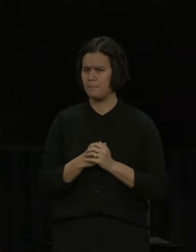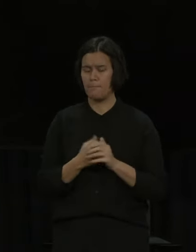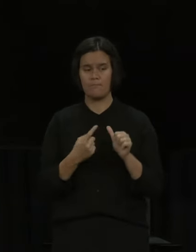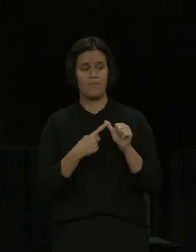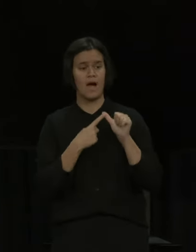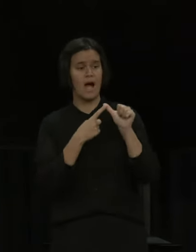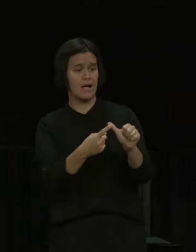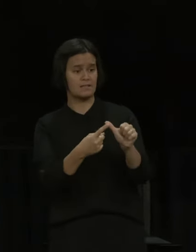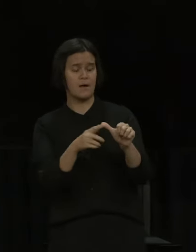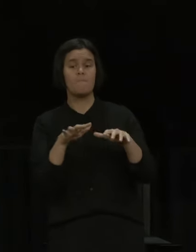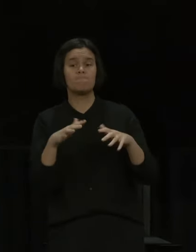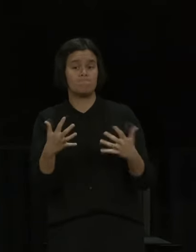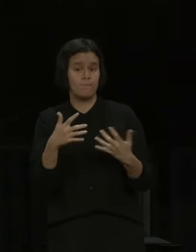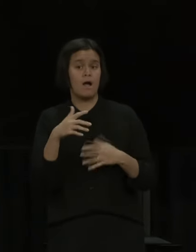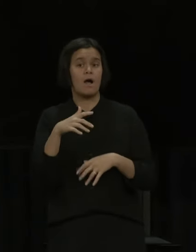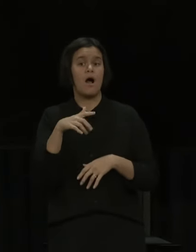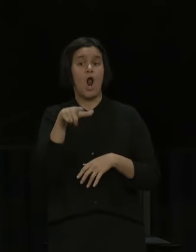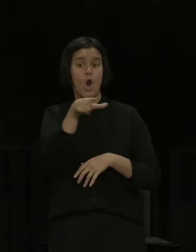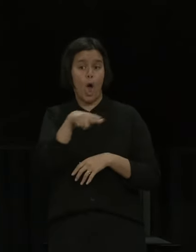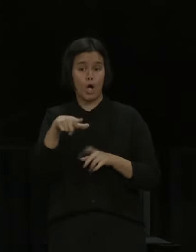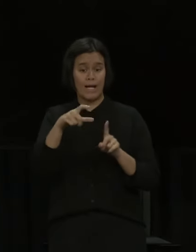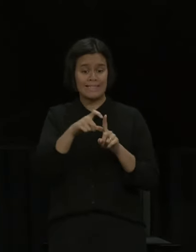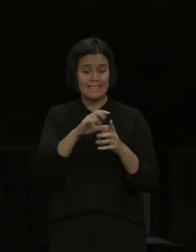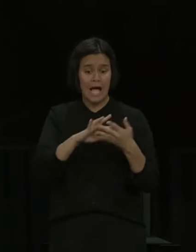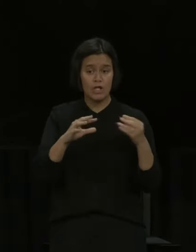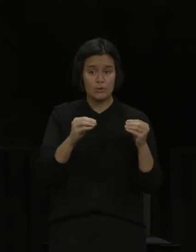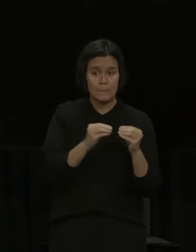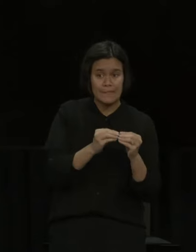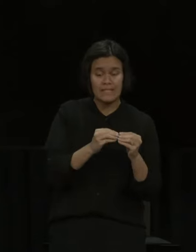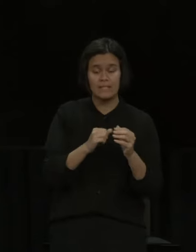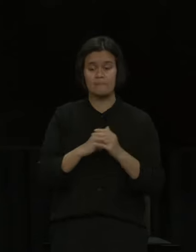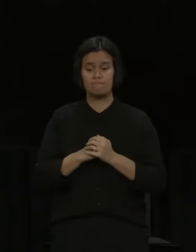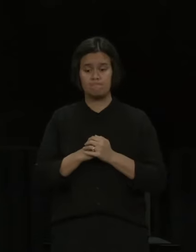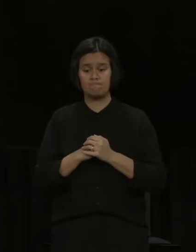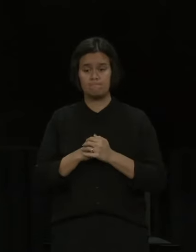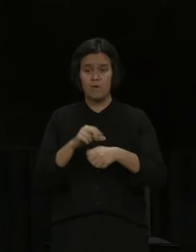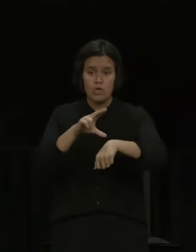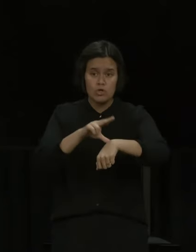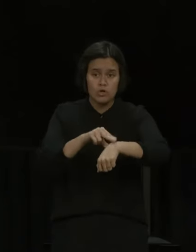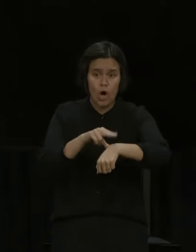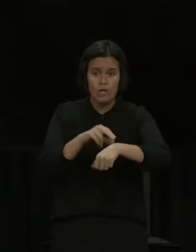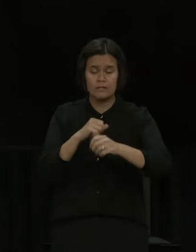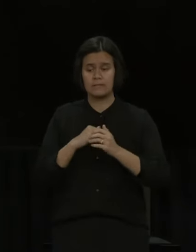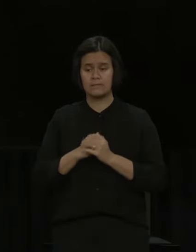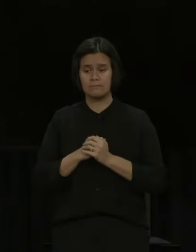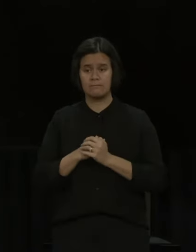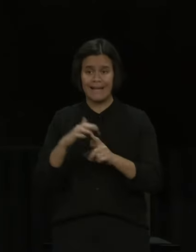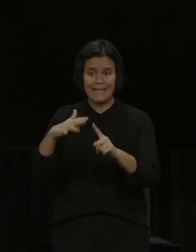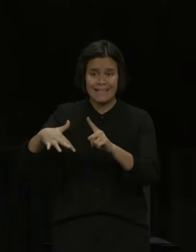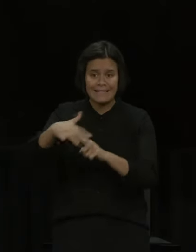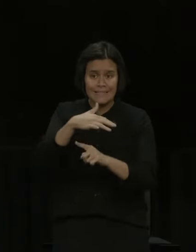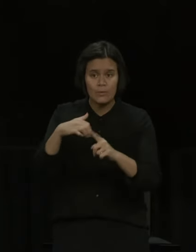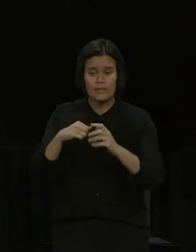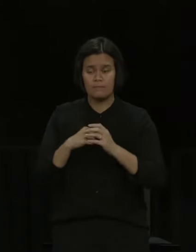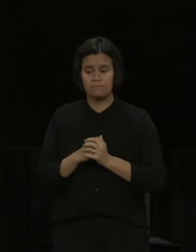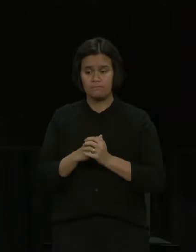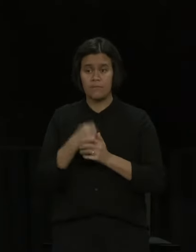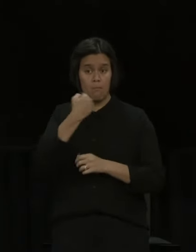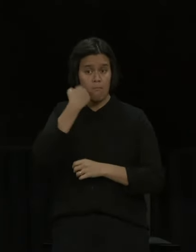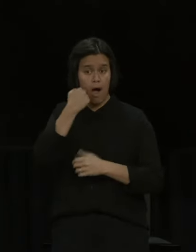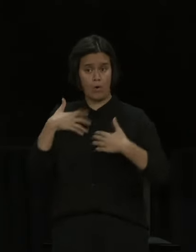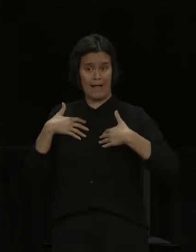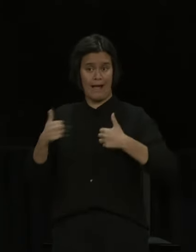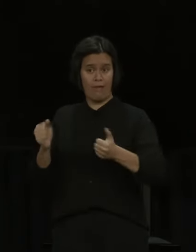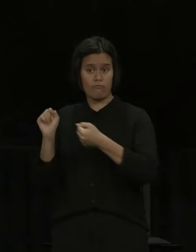closely with our local DHBs, our iwi, our primary health care providers, our haora providers to spread that vaccination